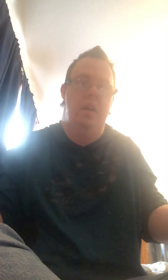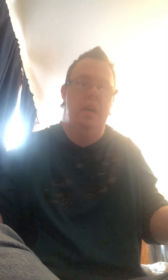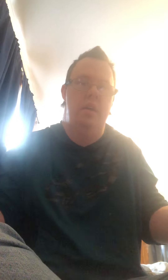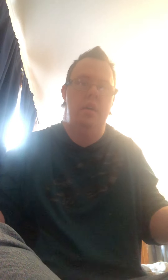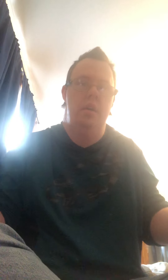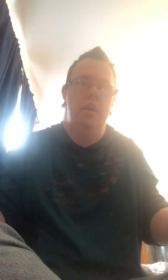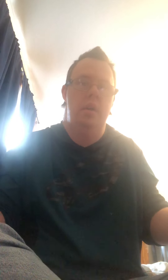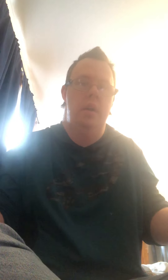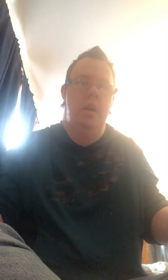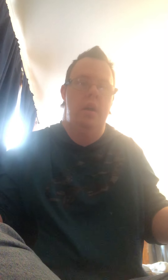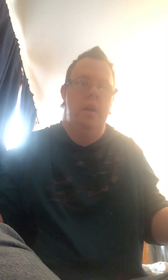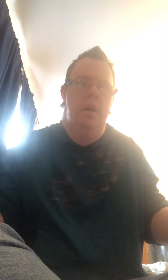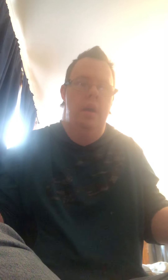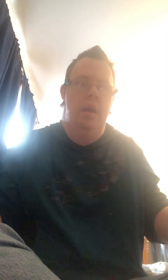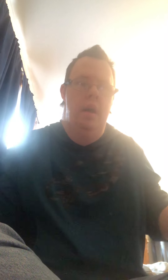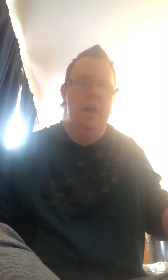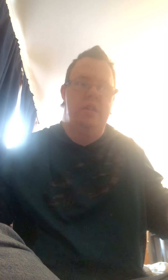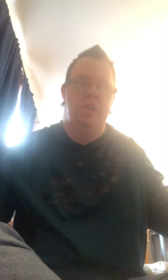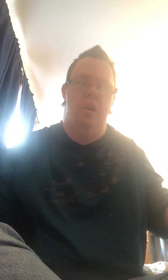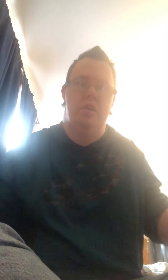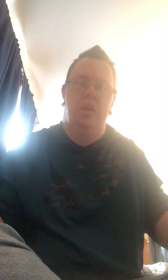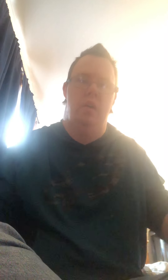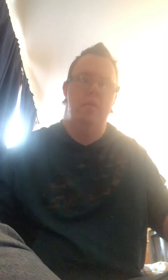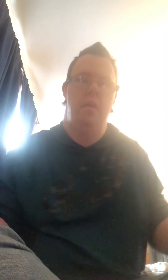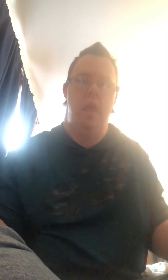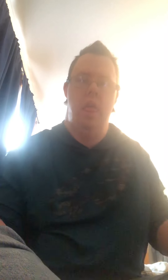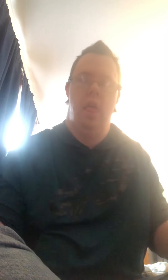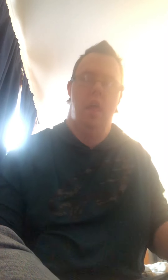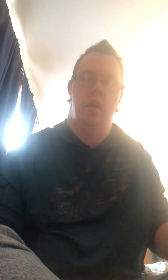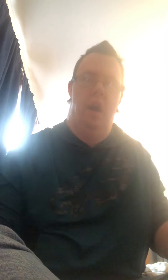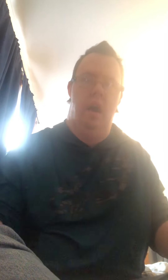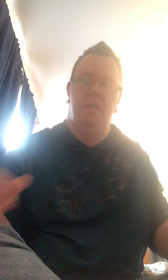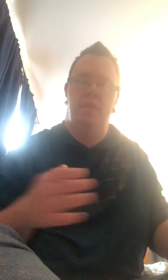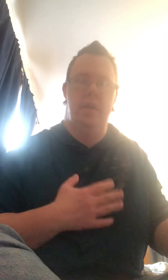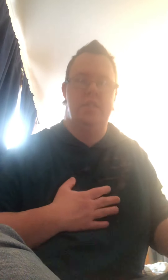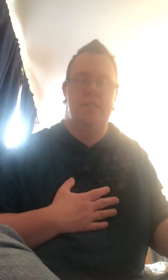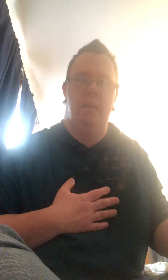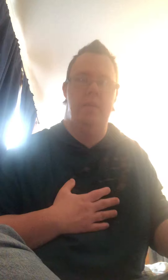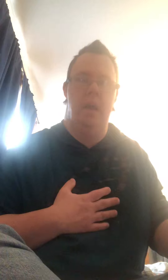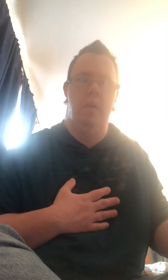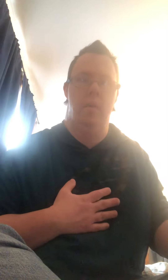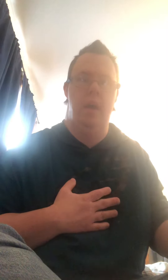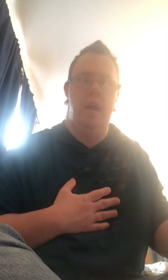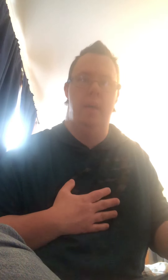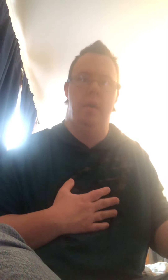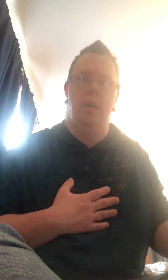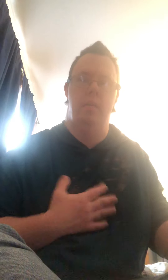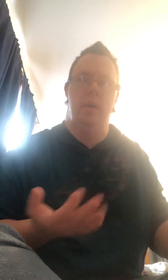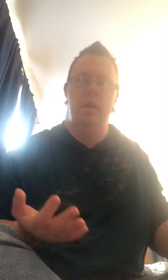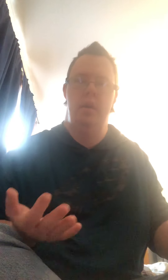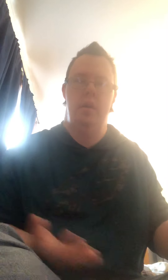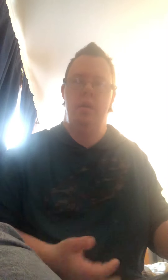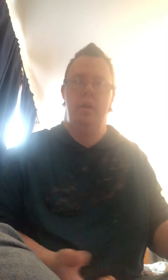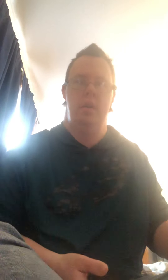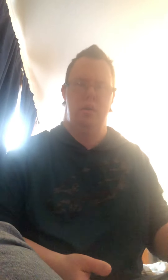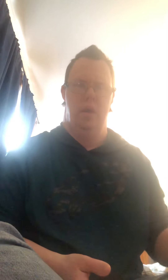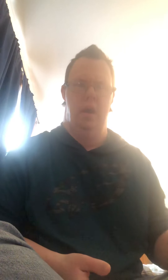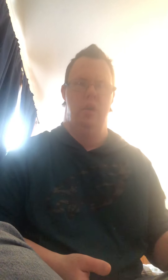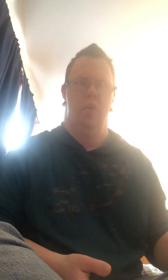is and all so I have to accept it who I am and all but like doing